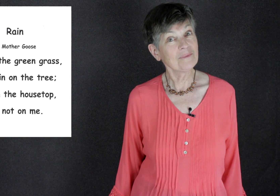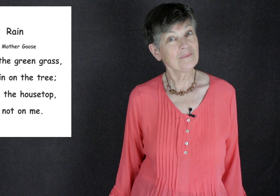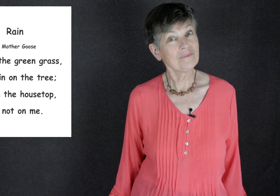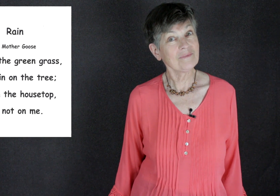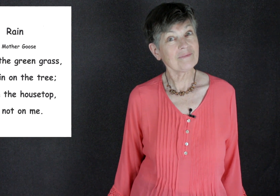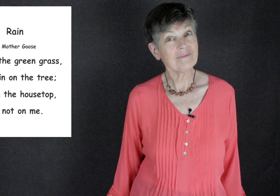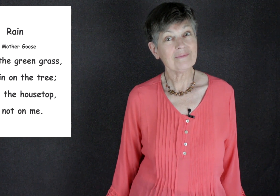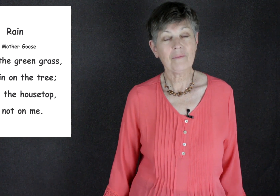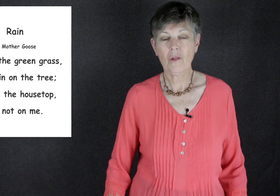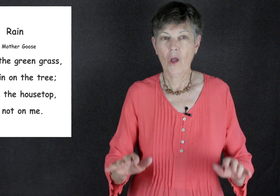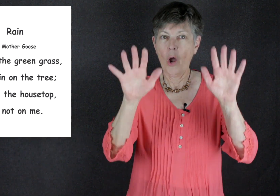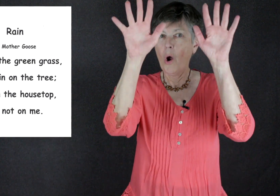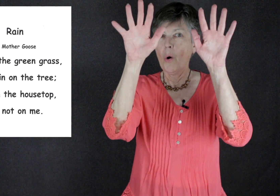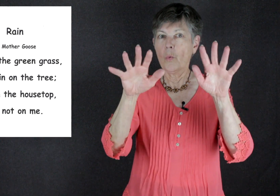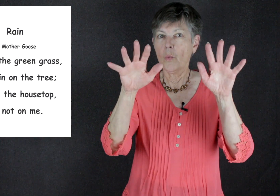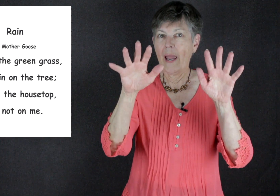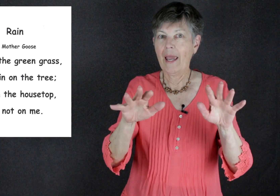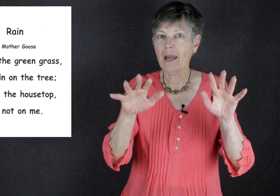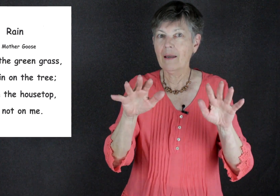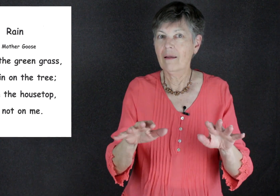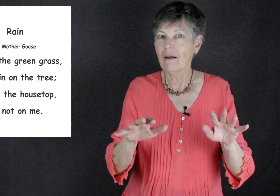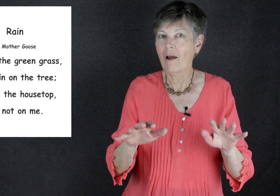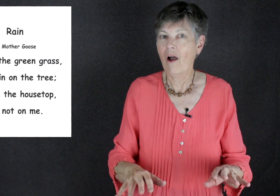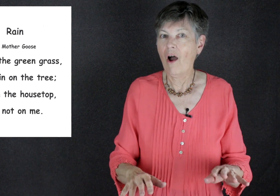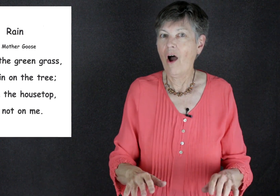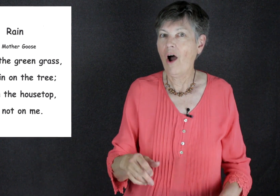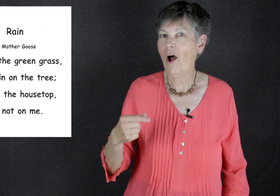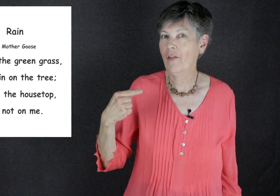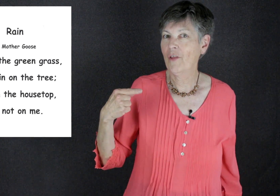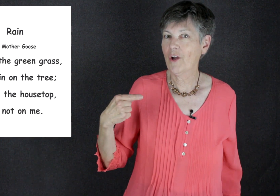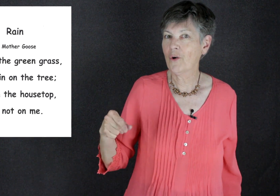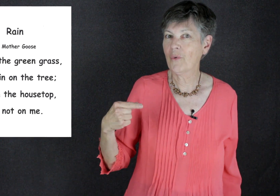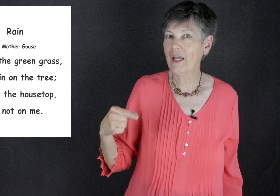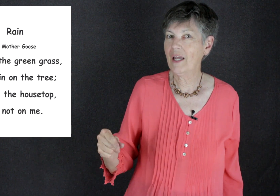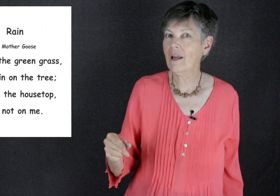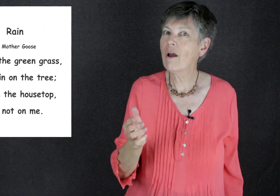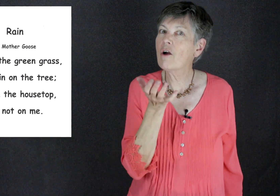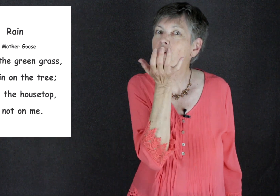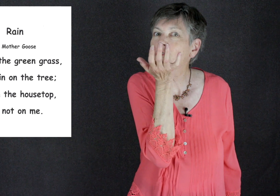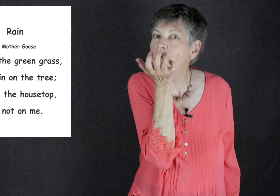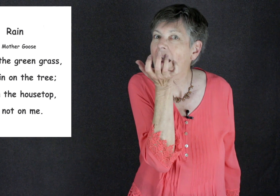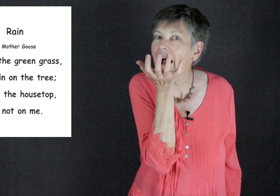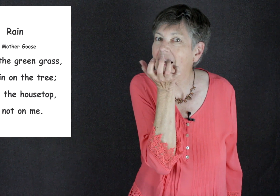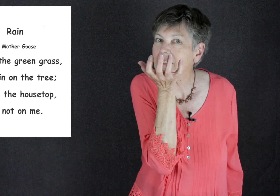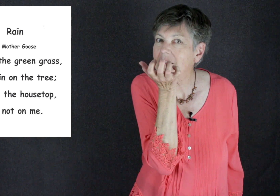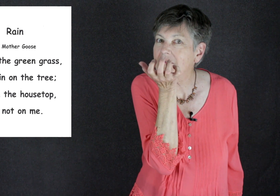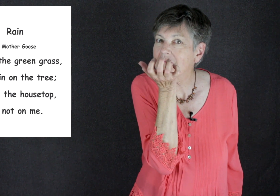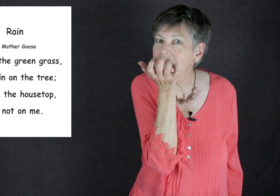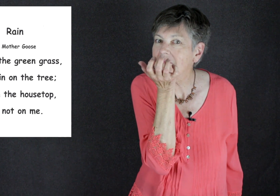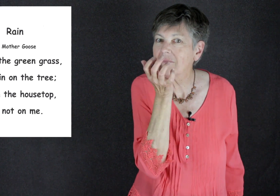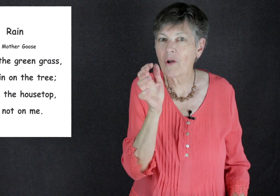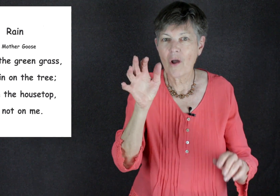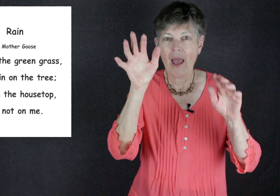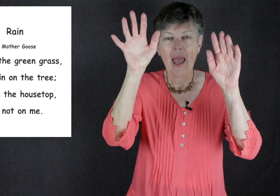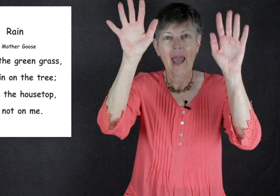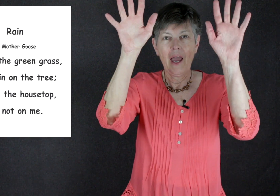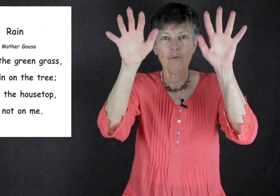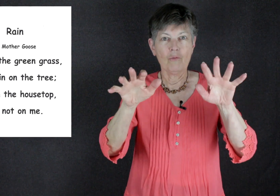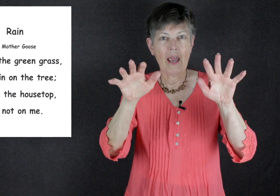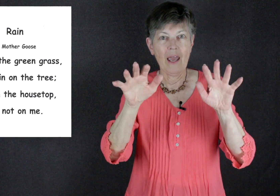rain on the green grass and rain